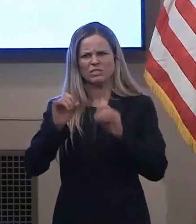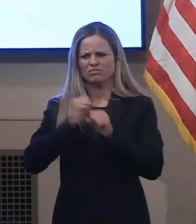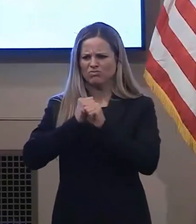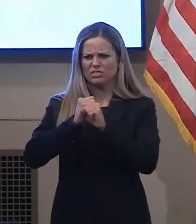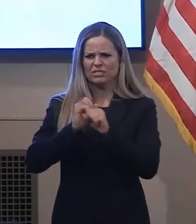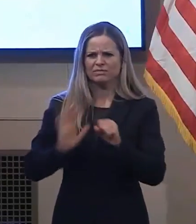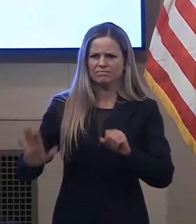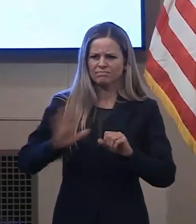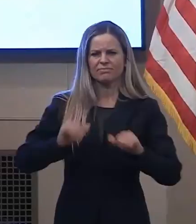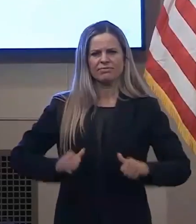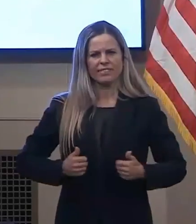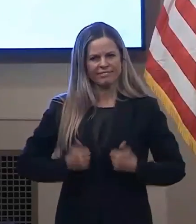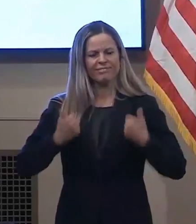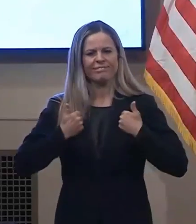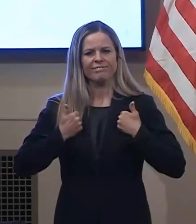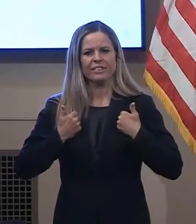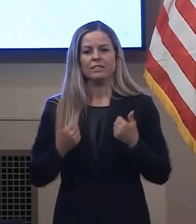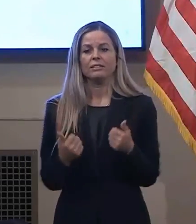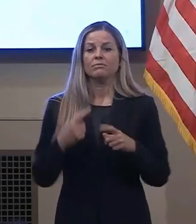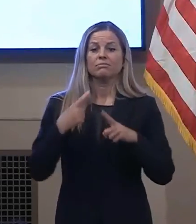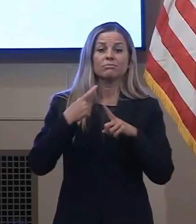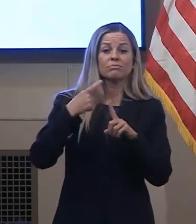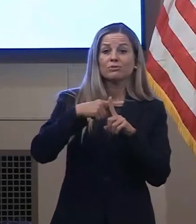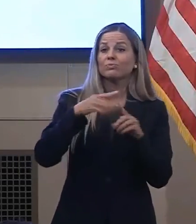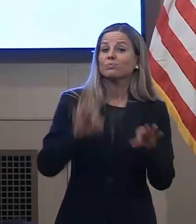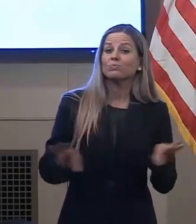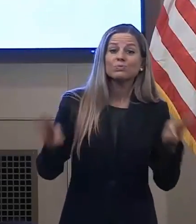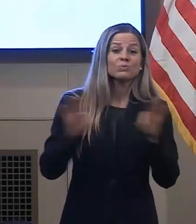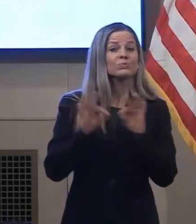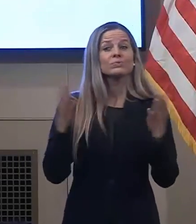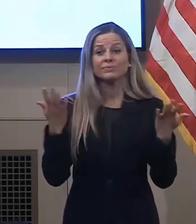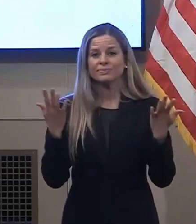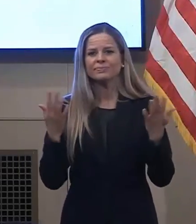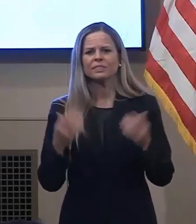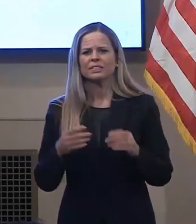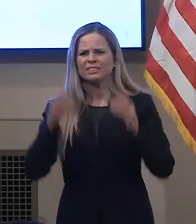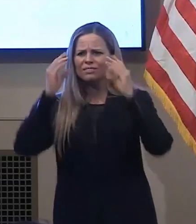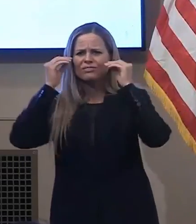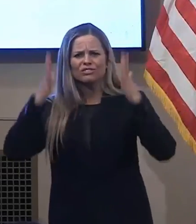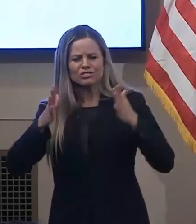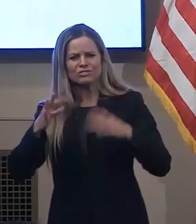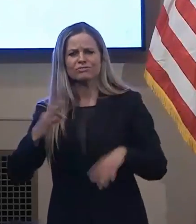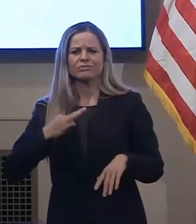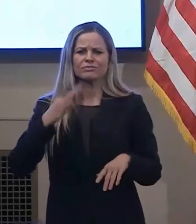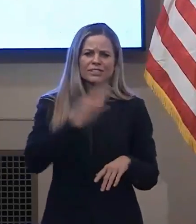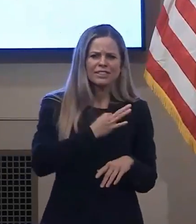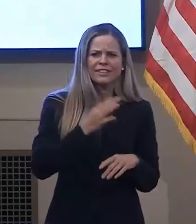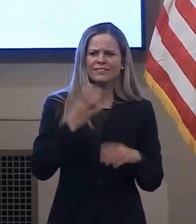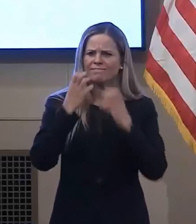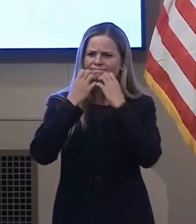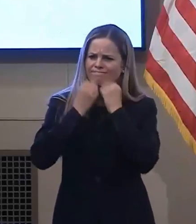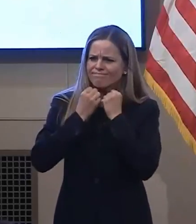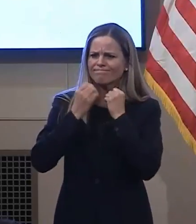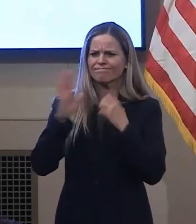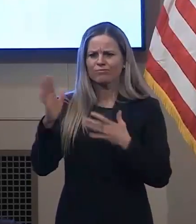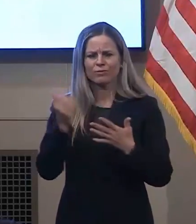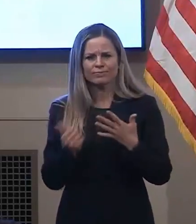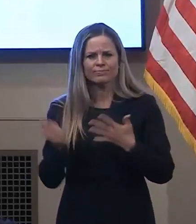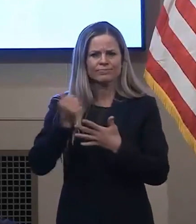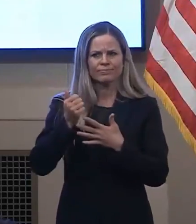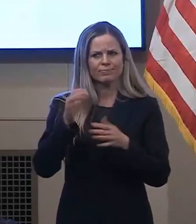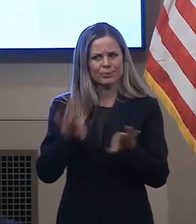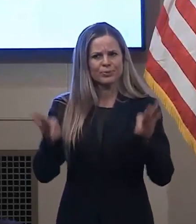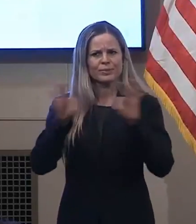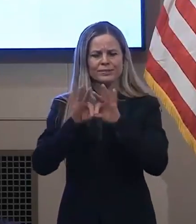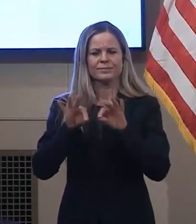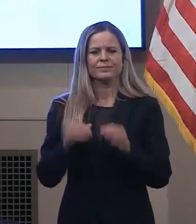It's also important for us to prioritize our hardworking teachers and staff. Our goal is to ensure that any teacher who